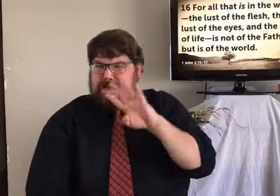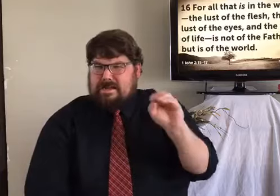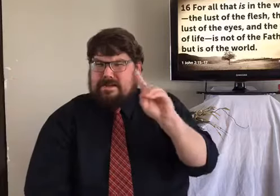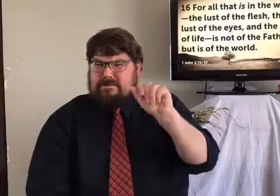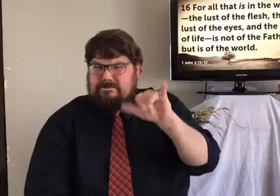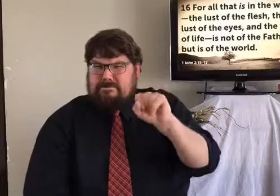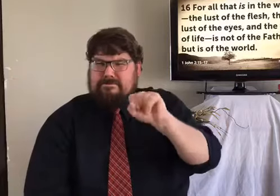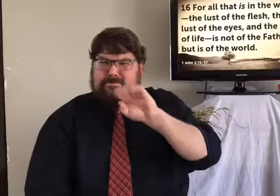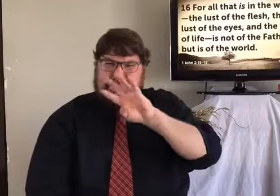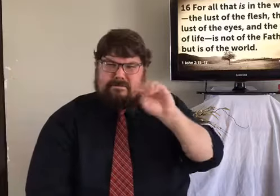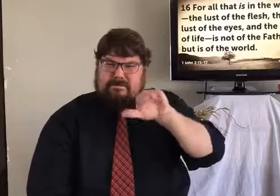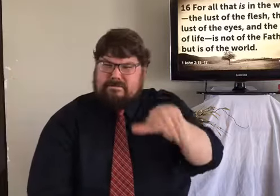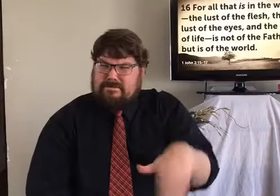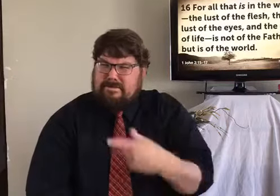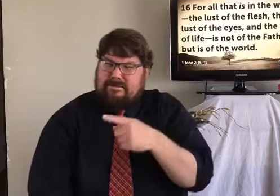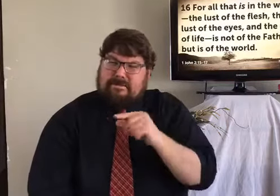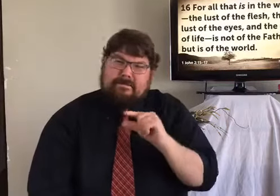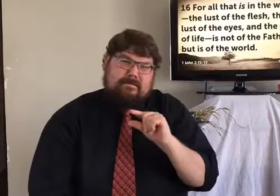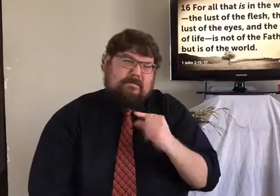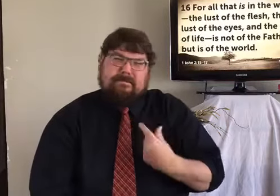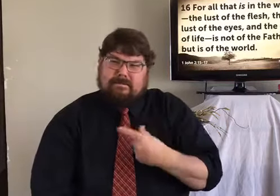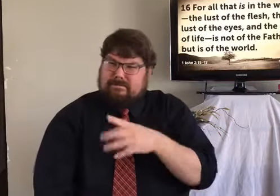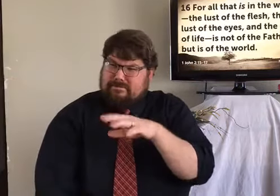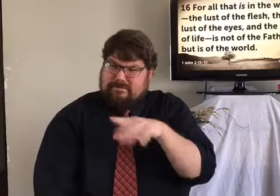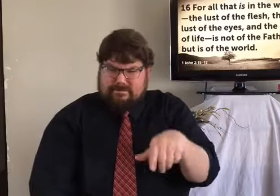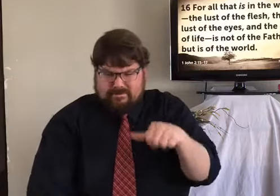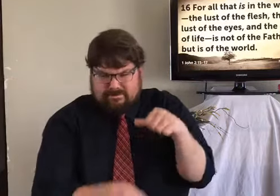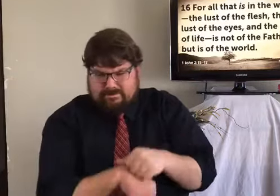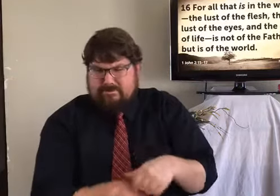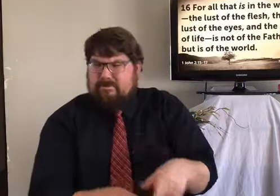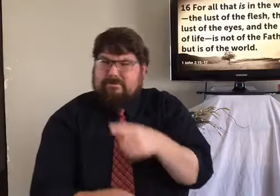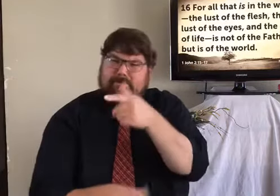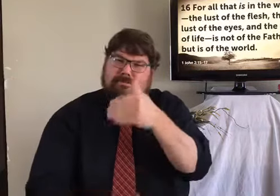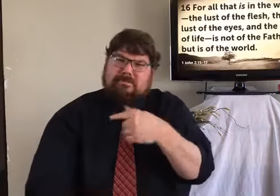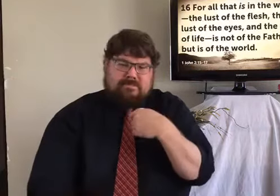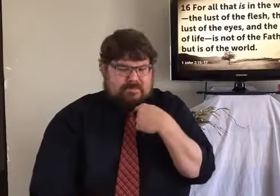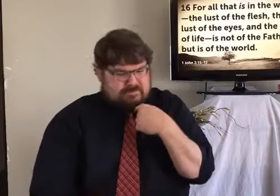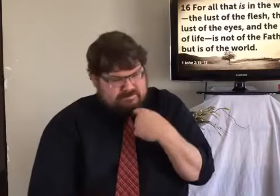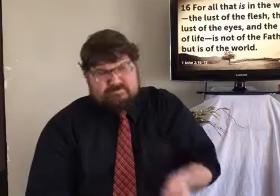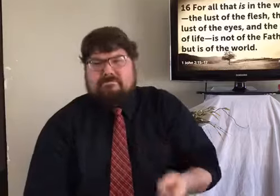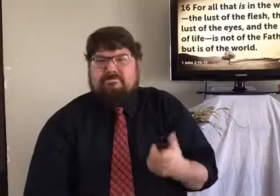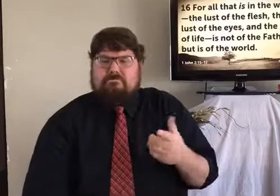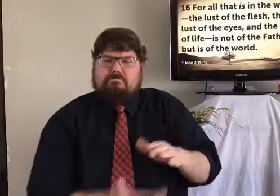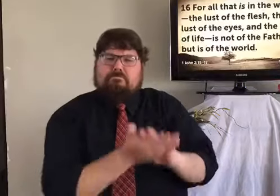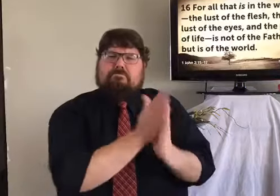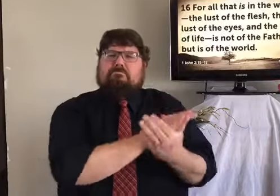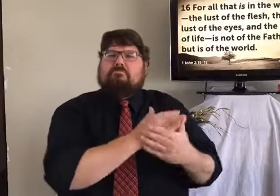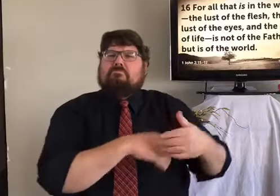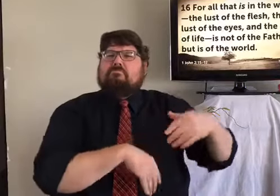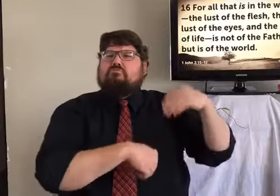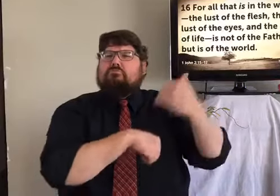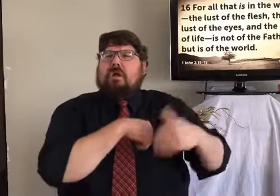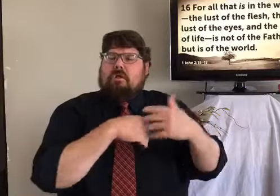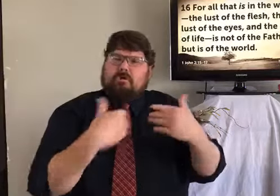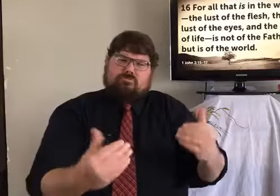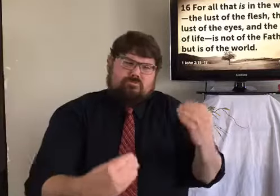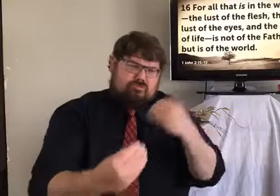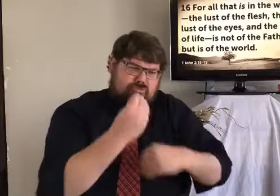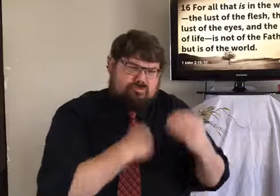to remind Jesus. He said, Jesus, you're hungry, right? You've been 40 days without food. So all you have to do is just tell these rocks to